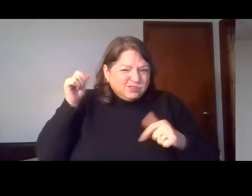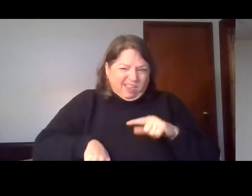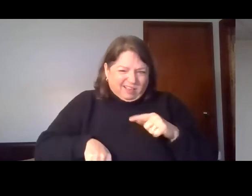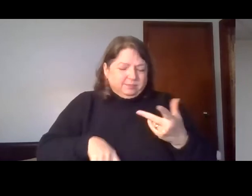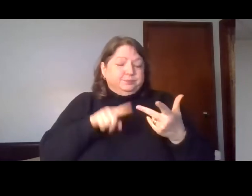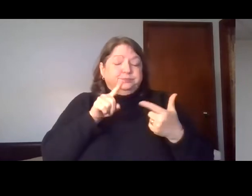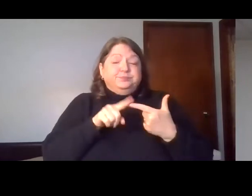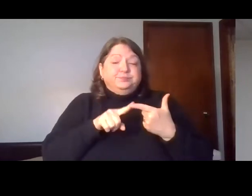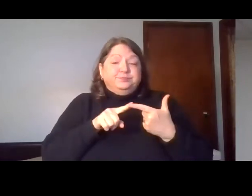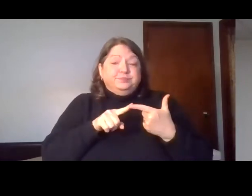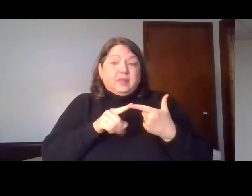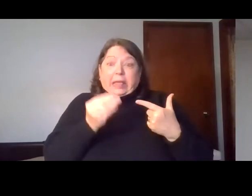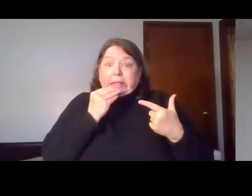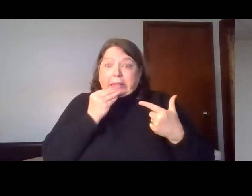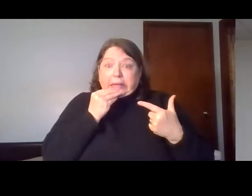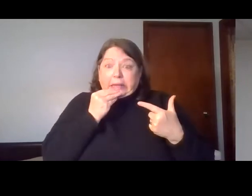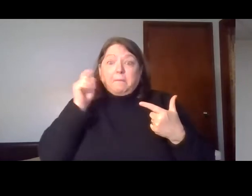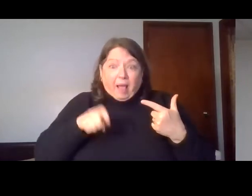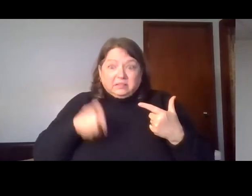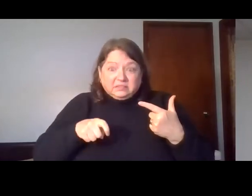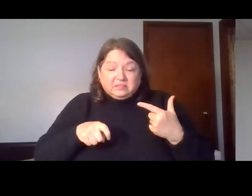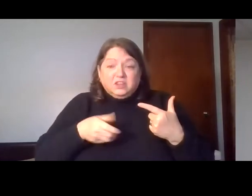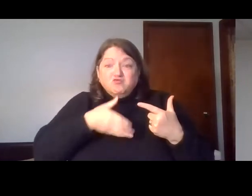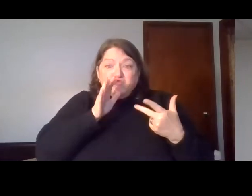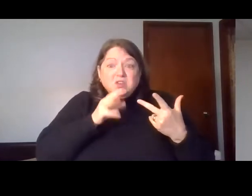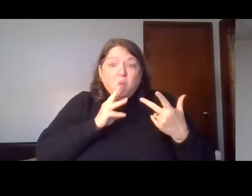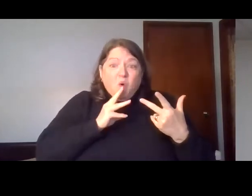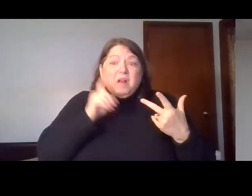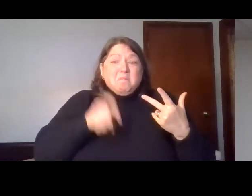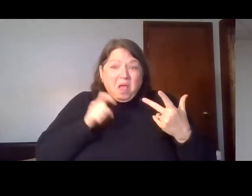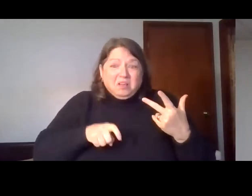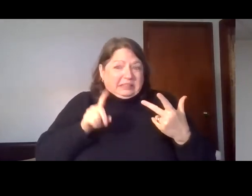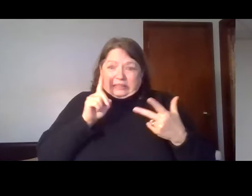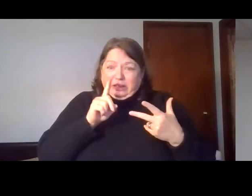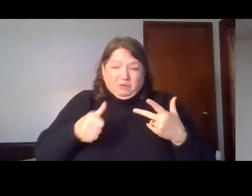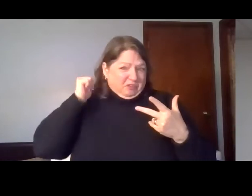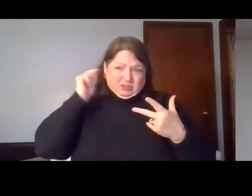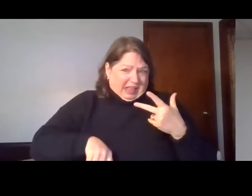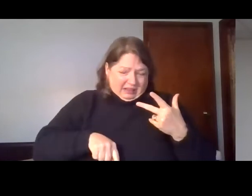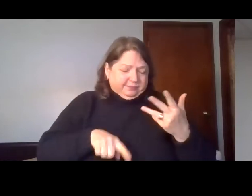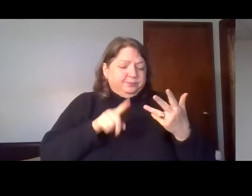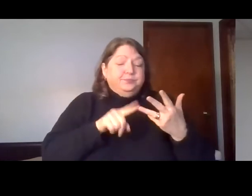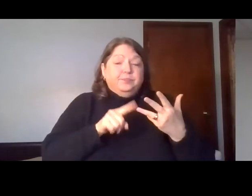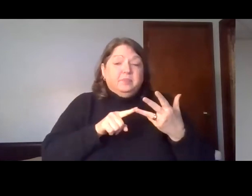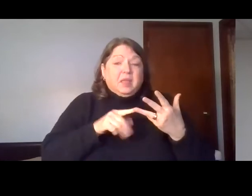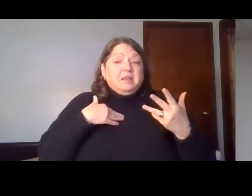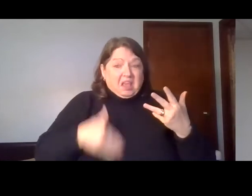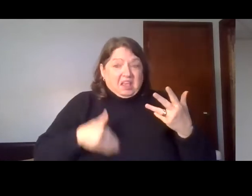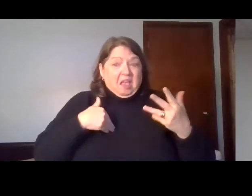cannot refuse to eat and to drink water. We cannot refuse to take care of our bodies.